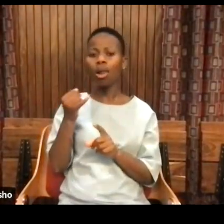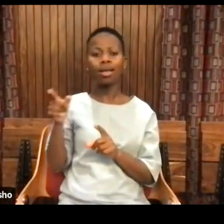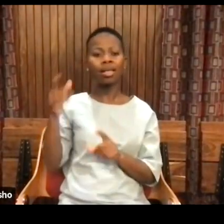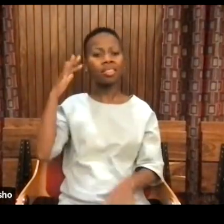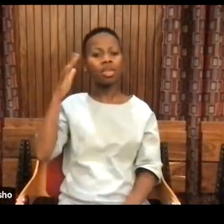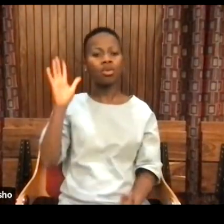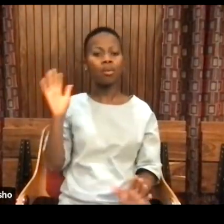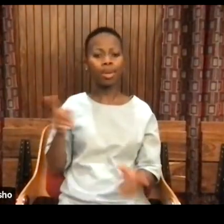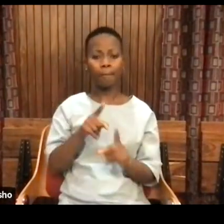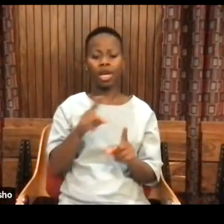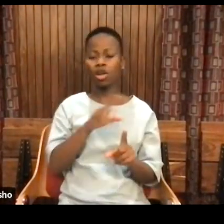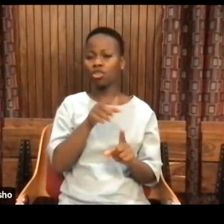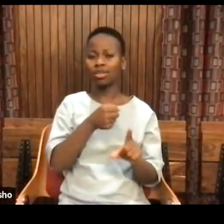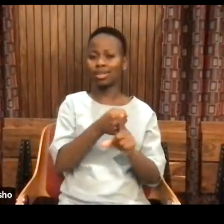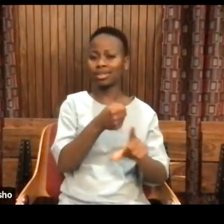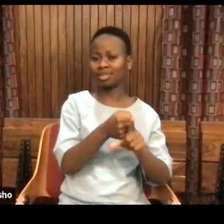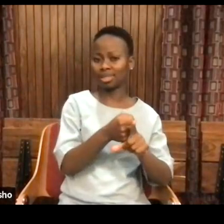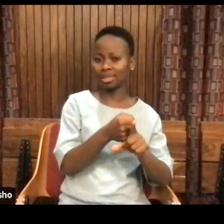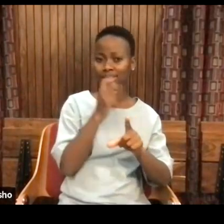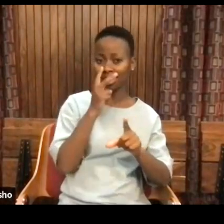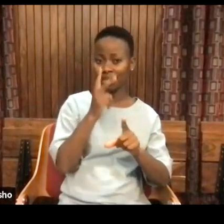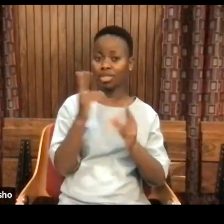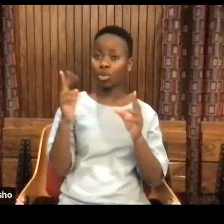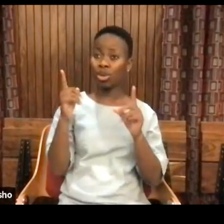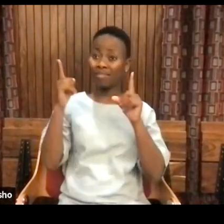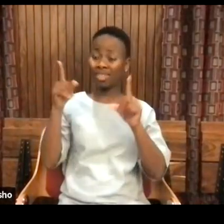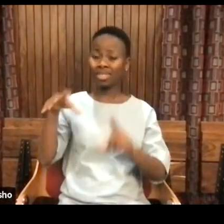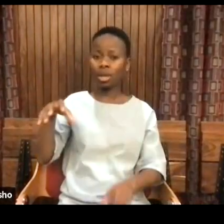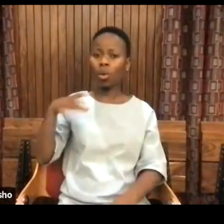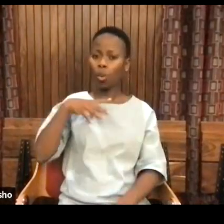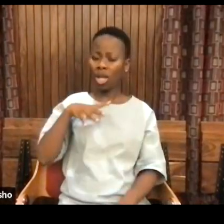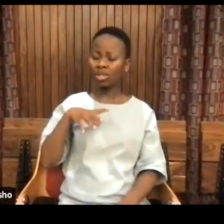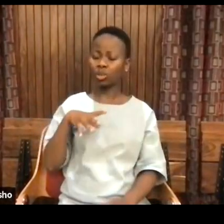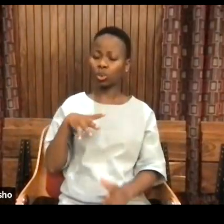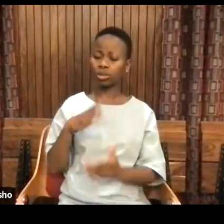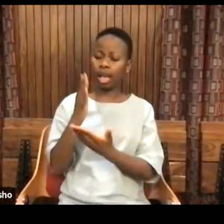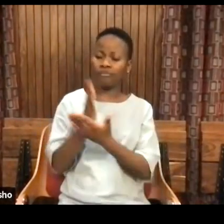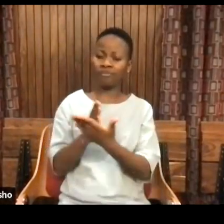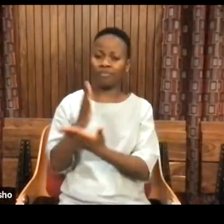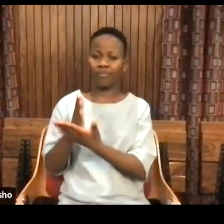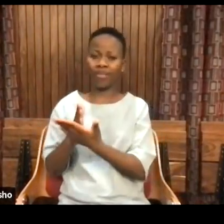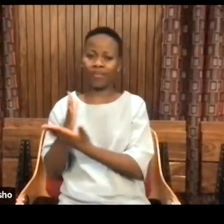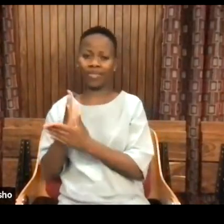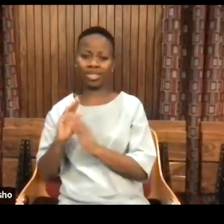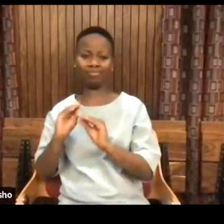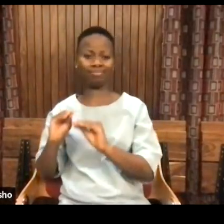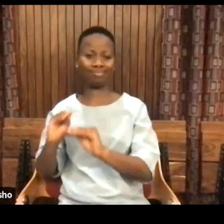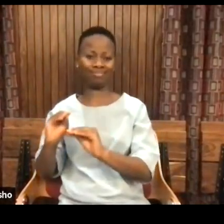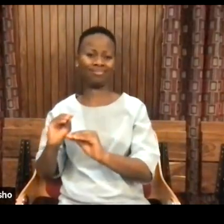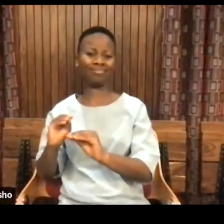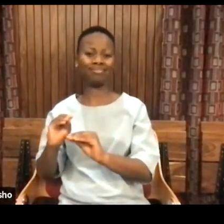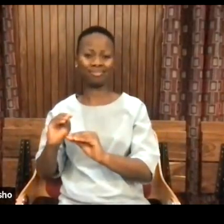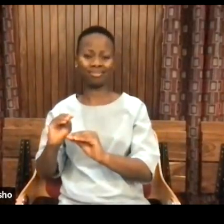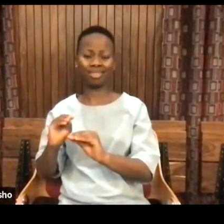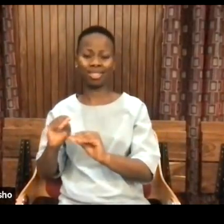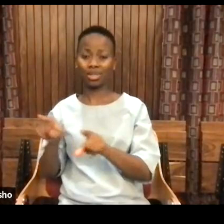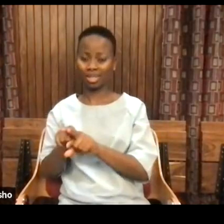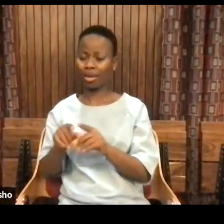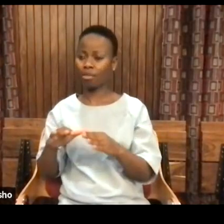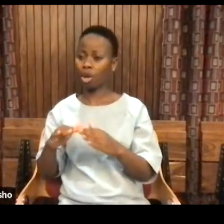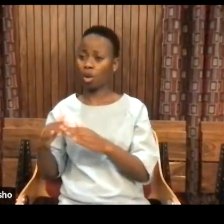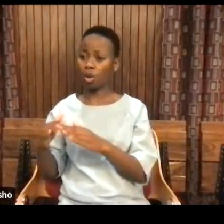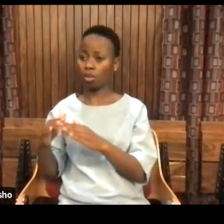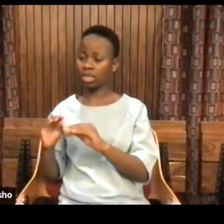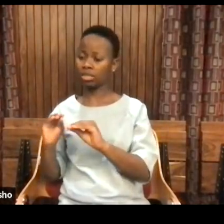is located outside of the university, but wants to commit not just students or those who have access to the university, but the community